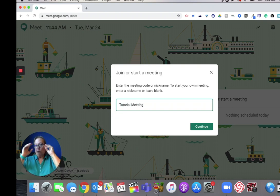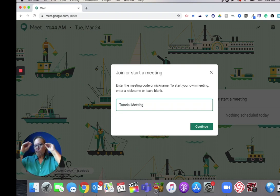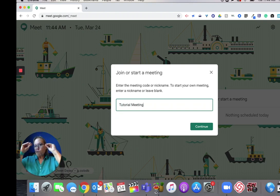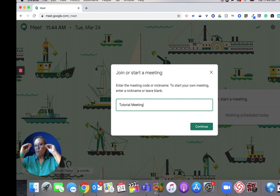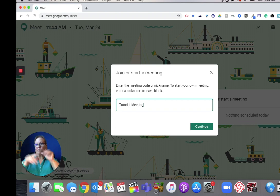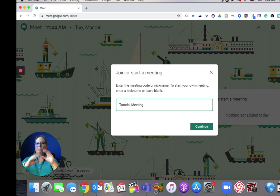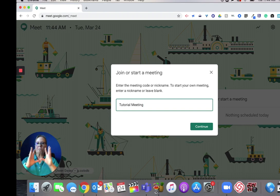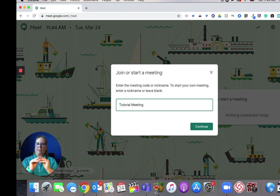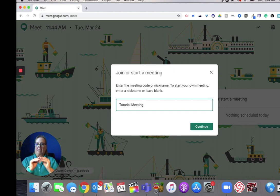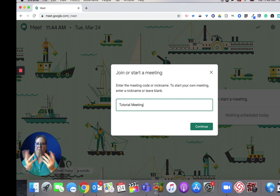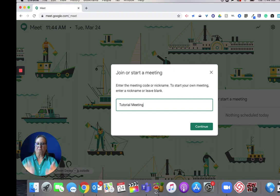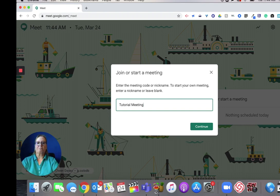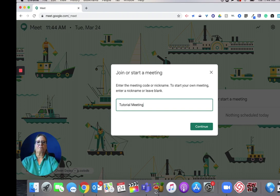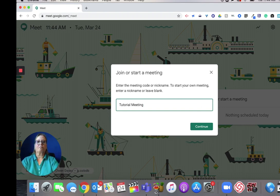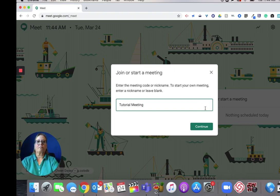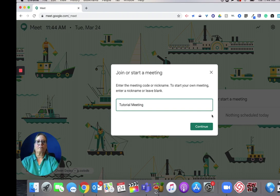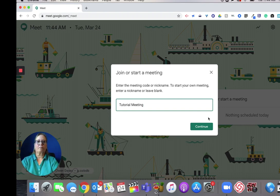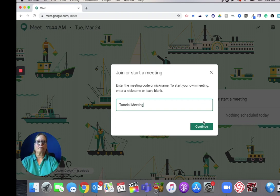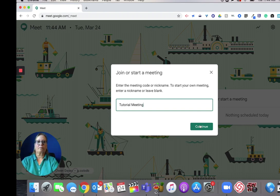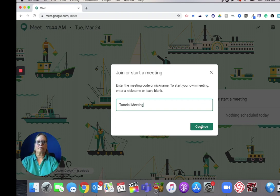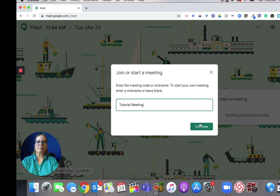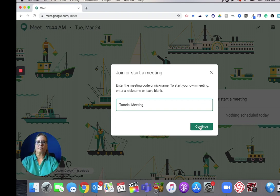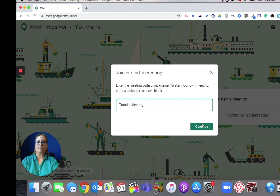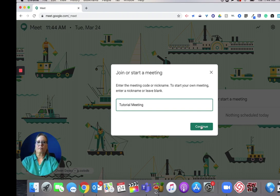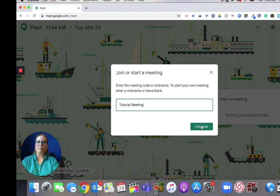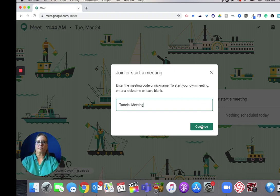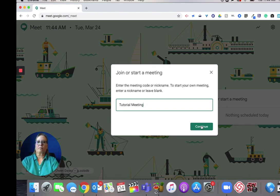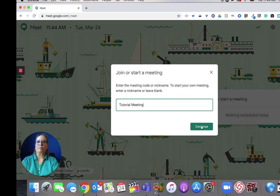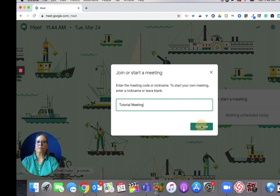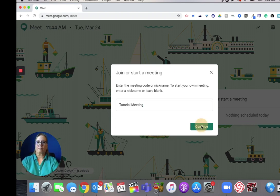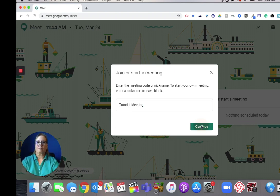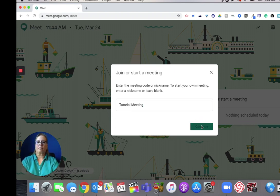I'm calling it whatever tutorial or tutorial instruction meeting.